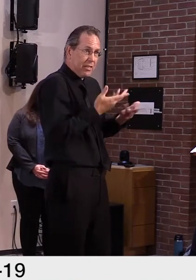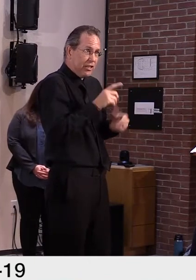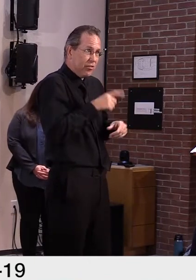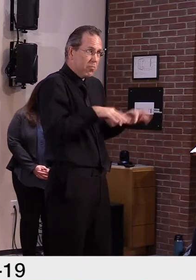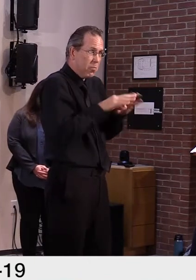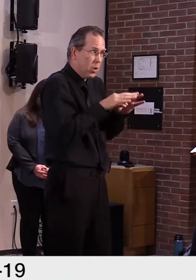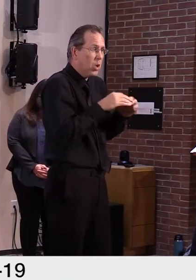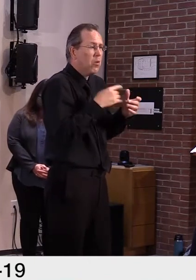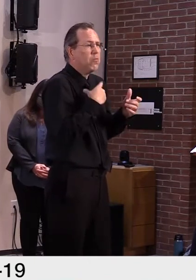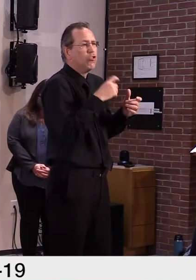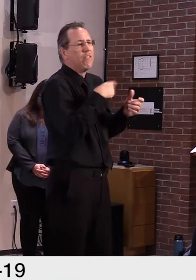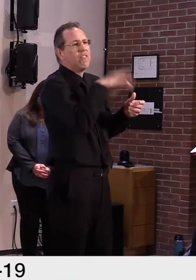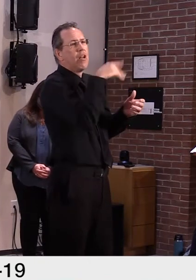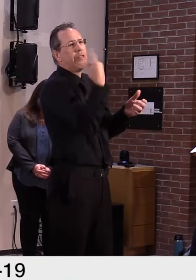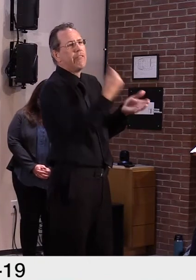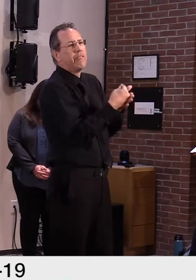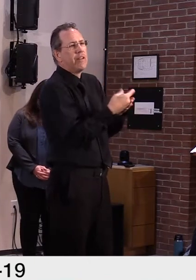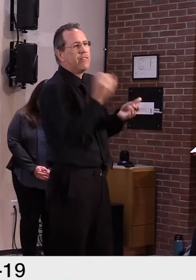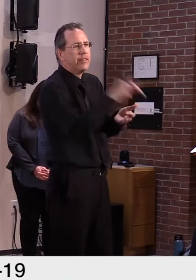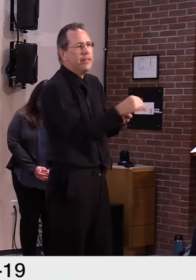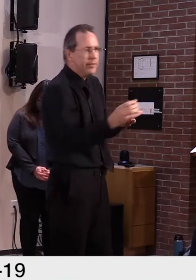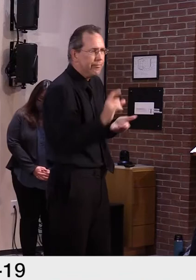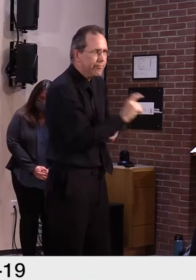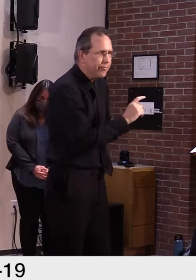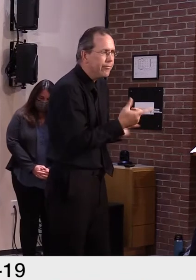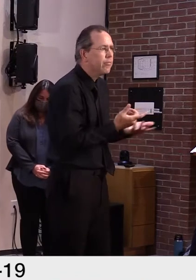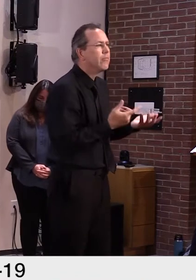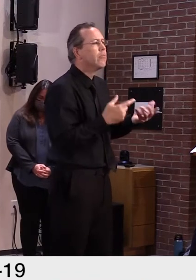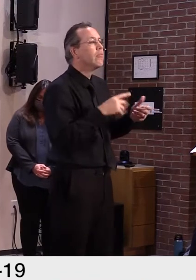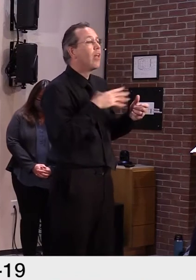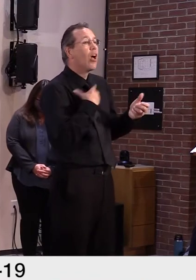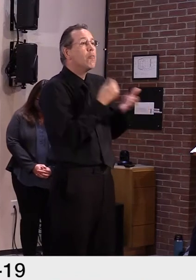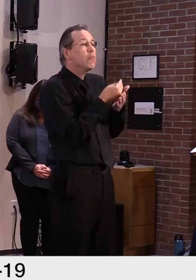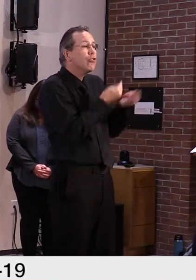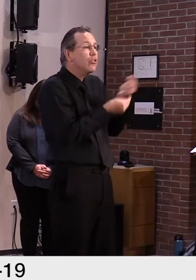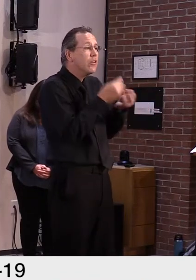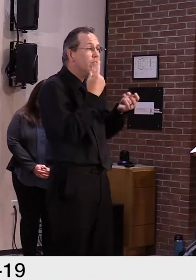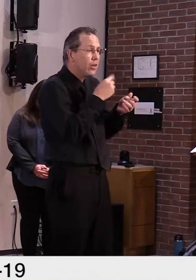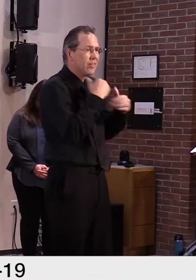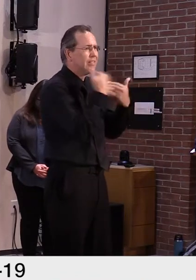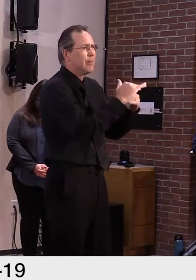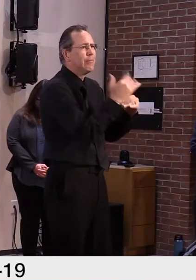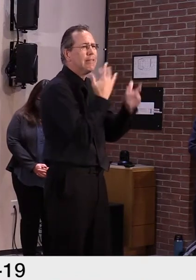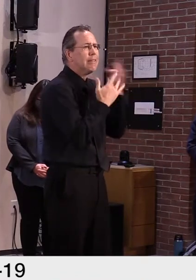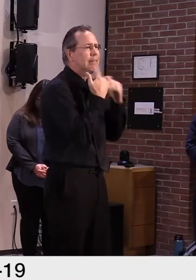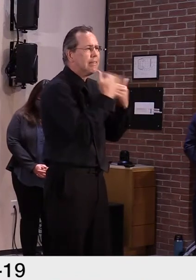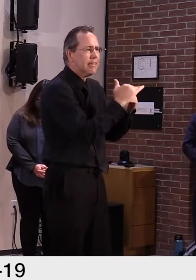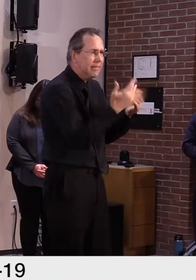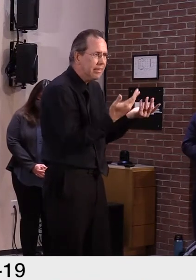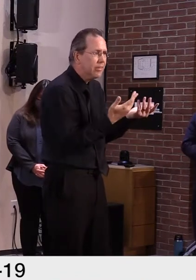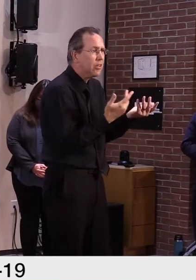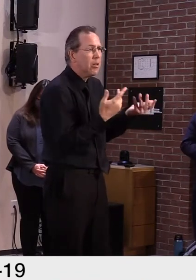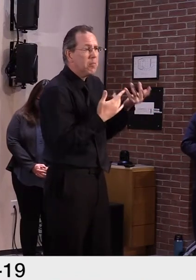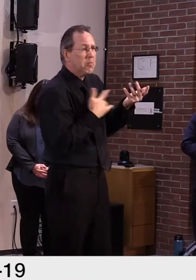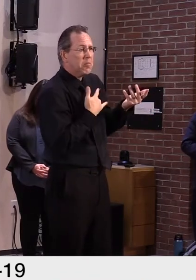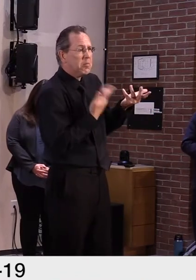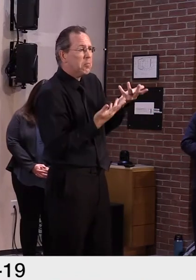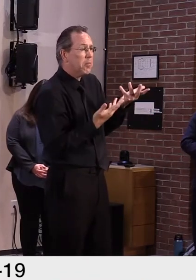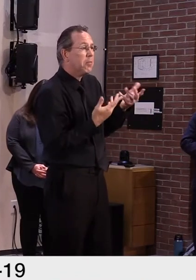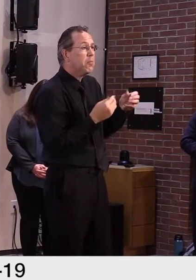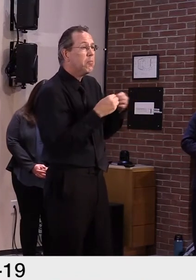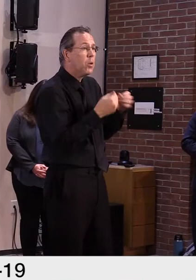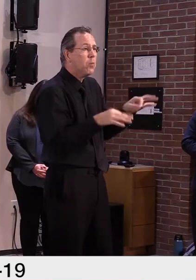But but they're limited. And I know our budget is limited with the Department of Public Safety as well. Vermont State Police in general.